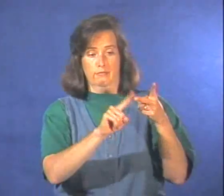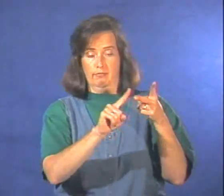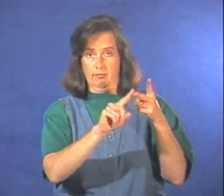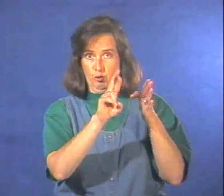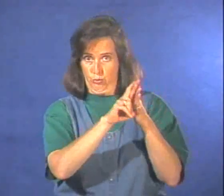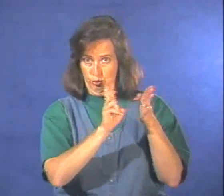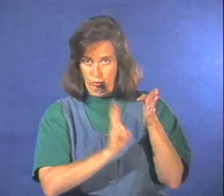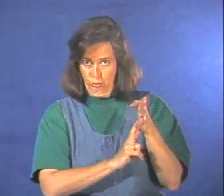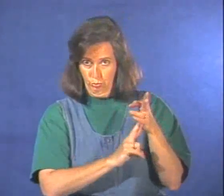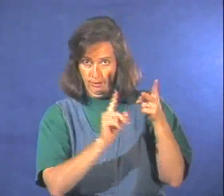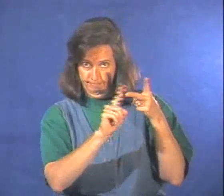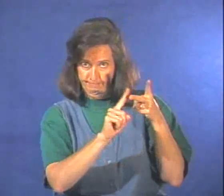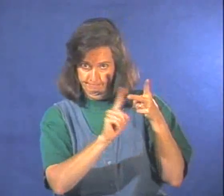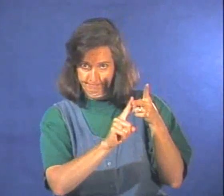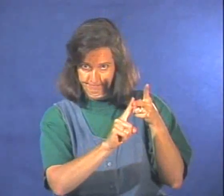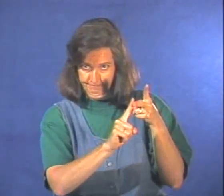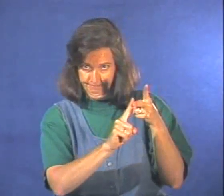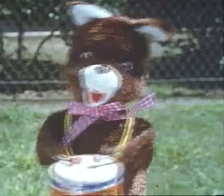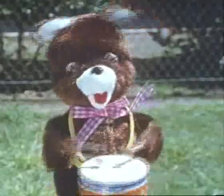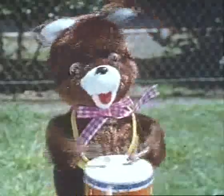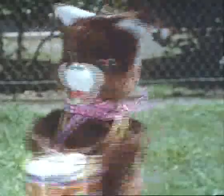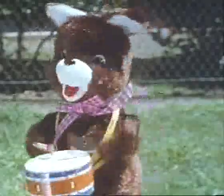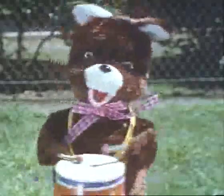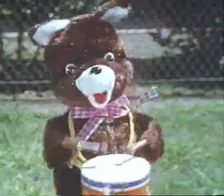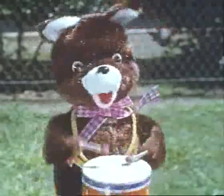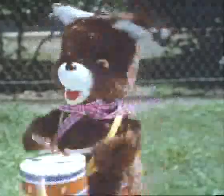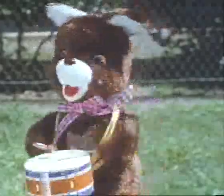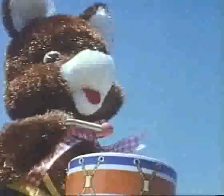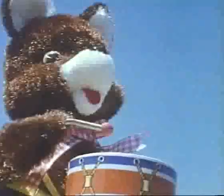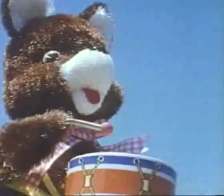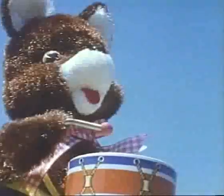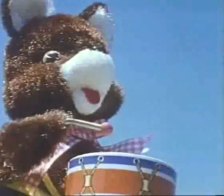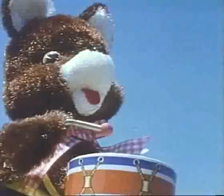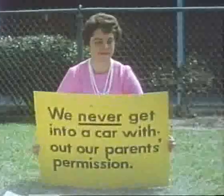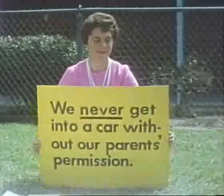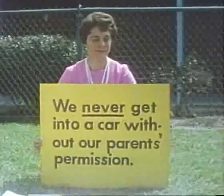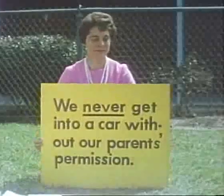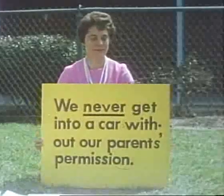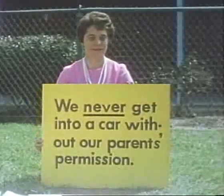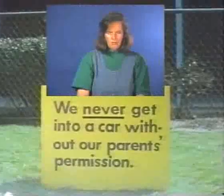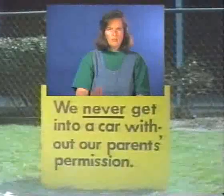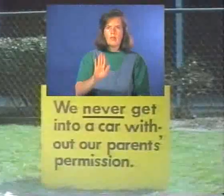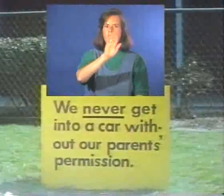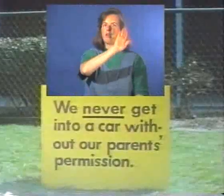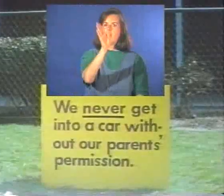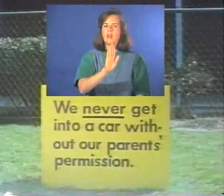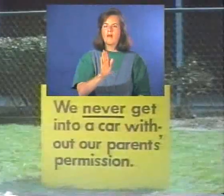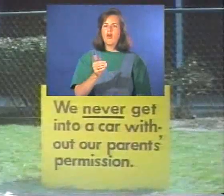The second rule is we